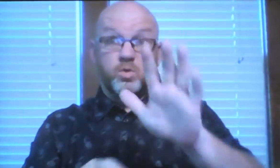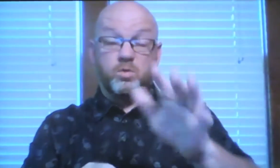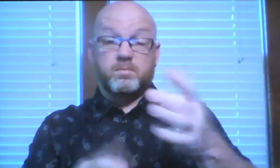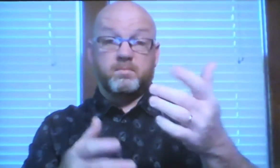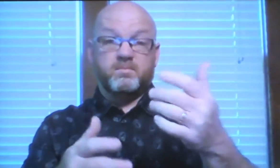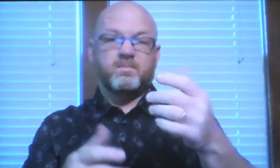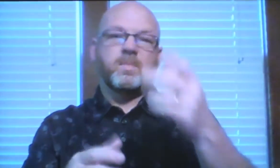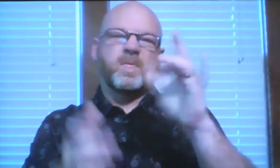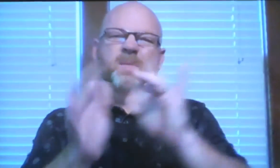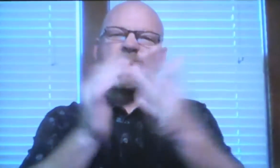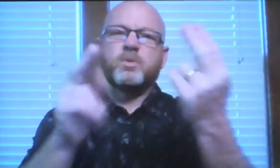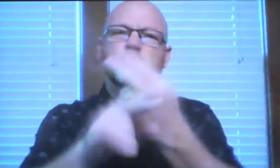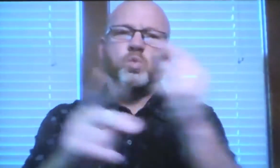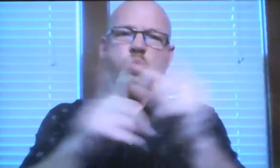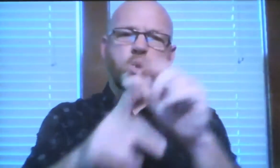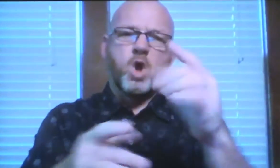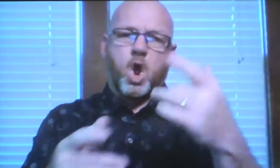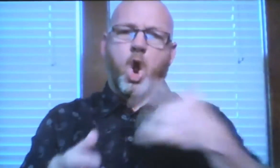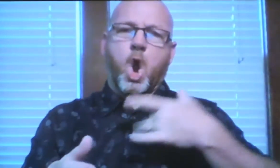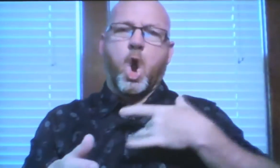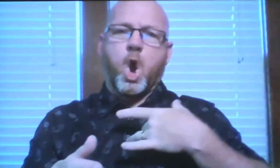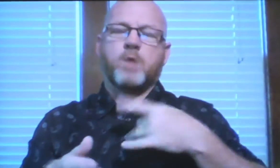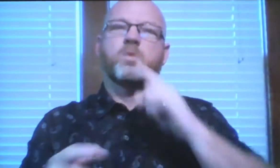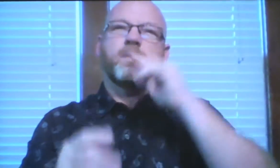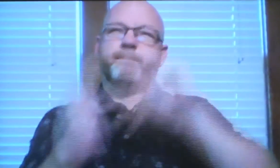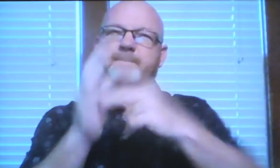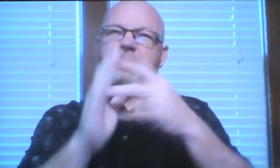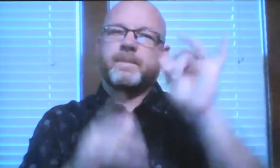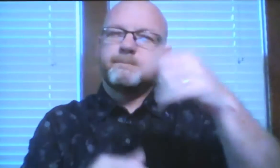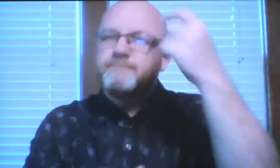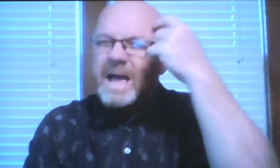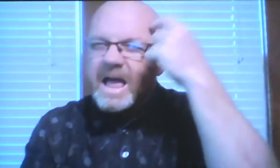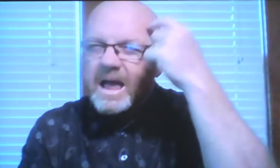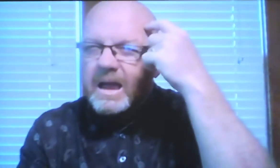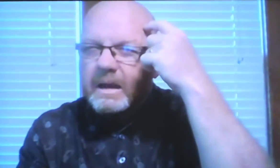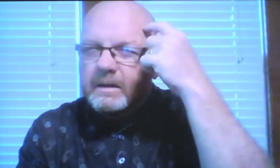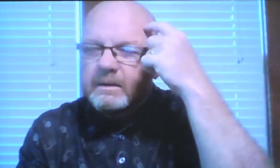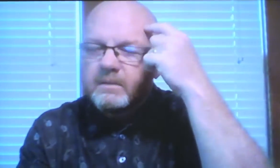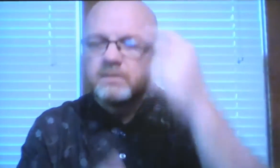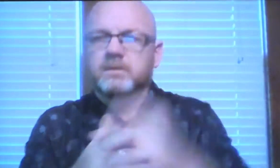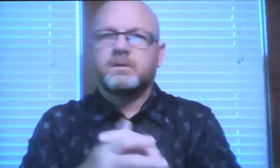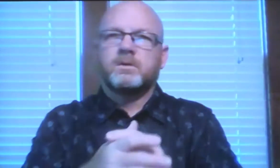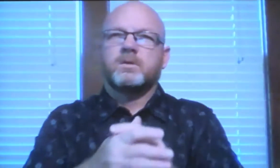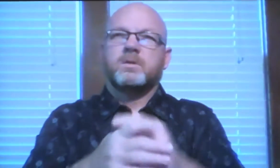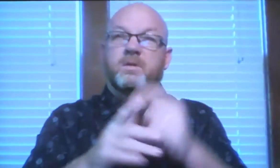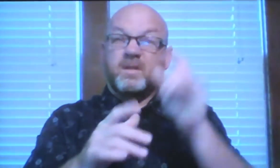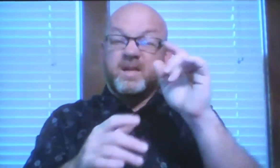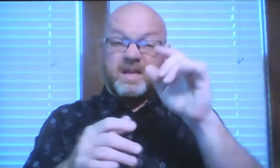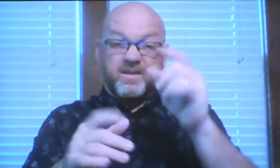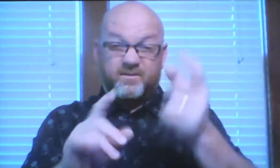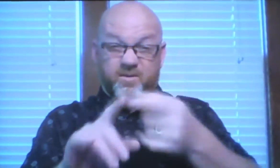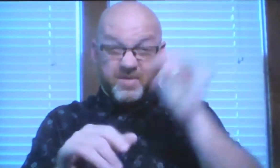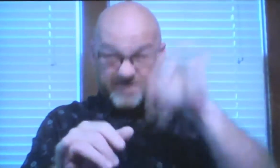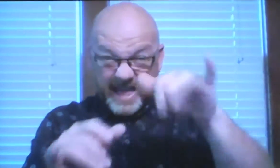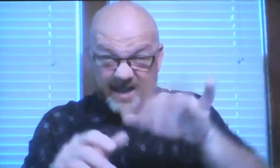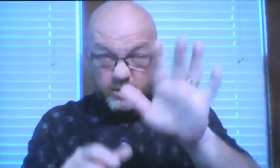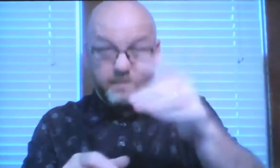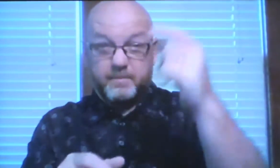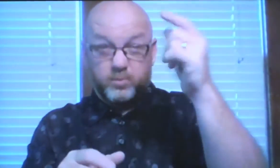Because from, the Bible uses the word from your heart. That really is talking about your mind. From